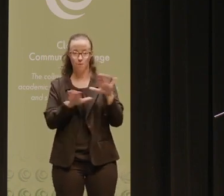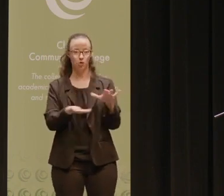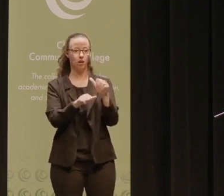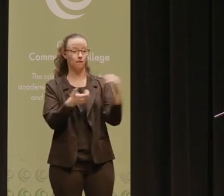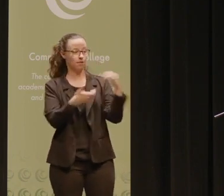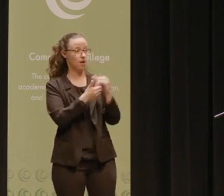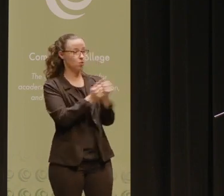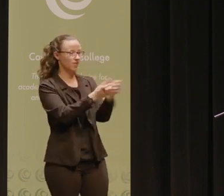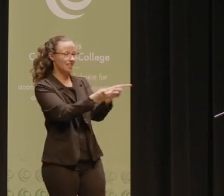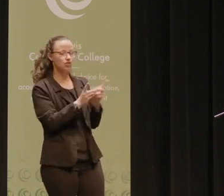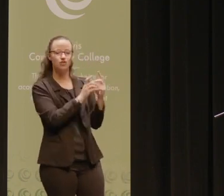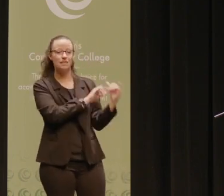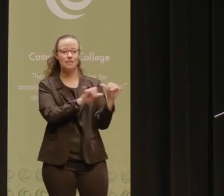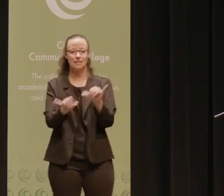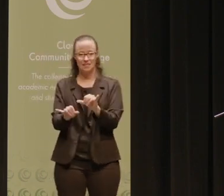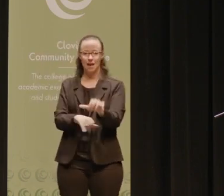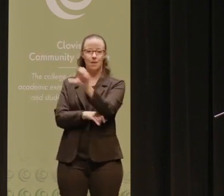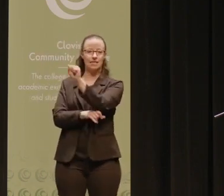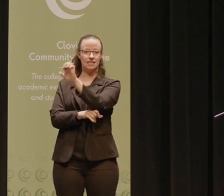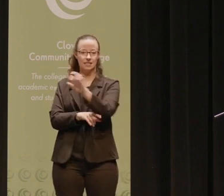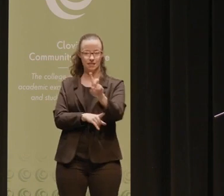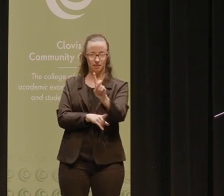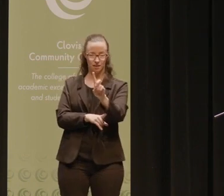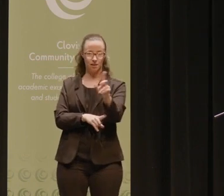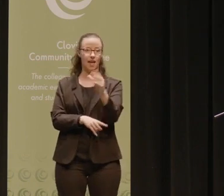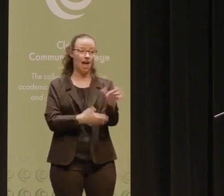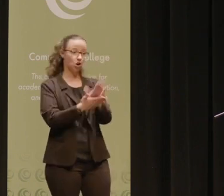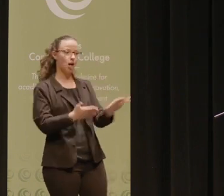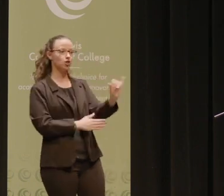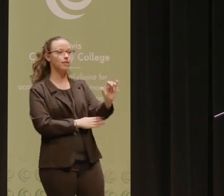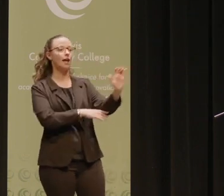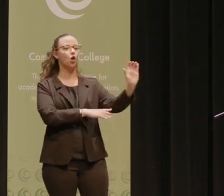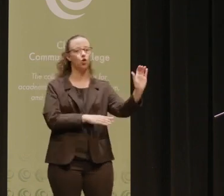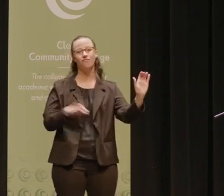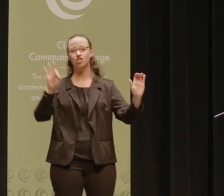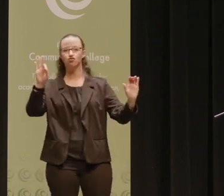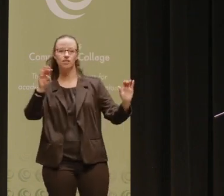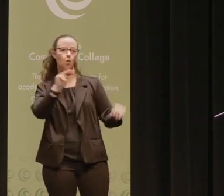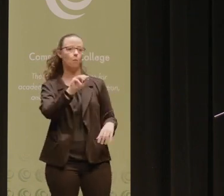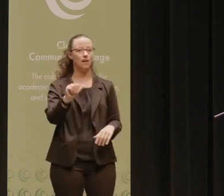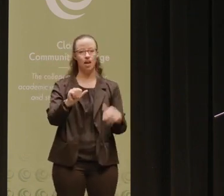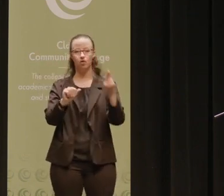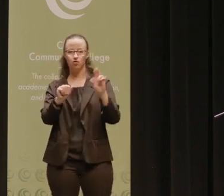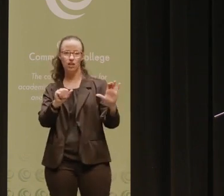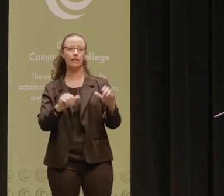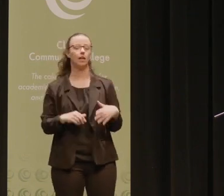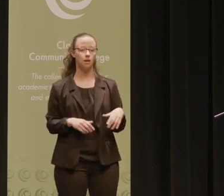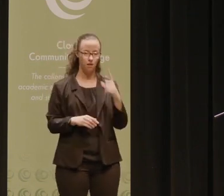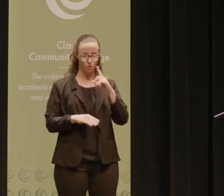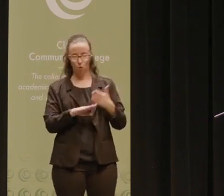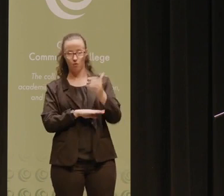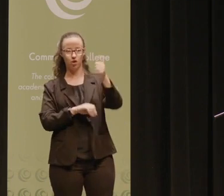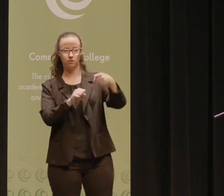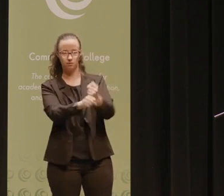districts much like the State Center Community College District, and colleges like Clovis, and Fresno, and Madera, and Reedley for more than